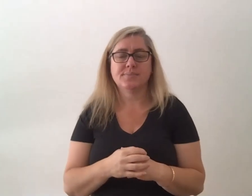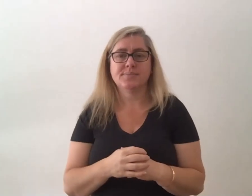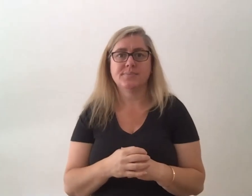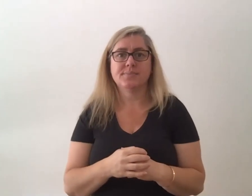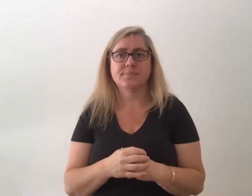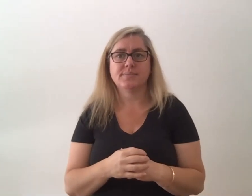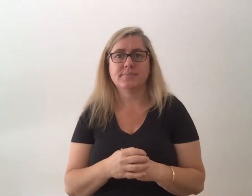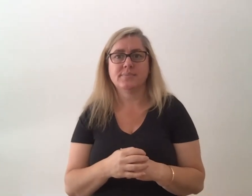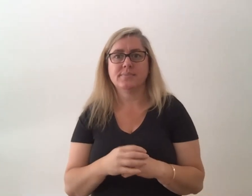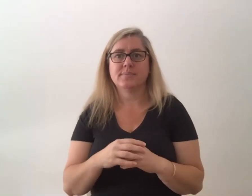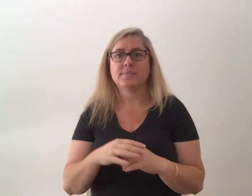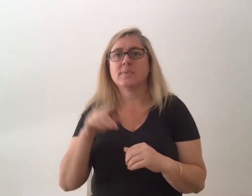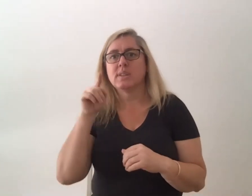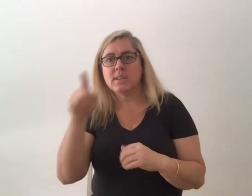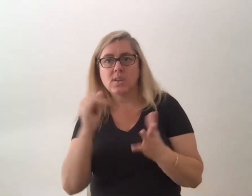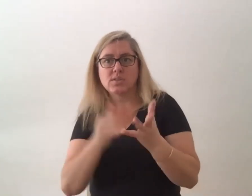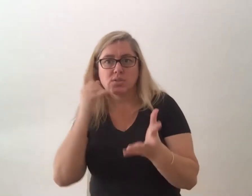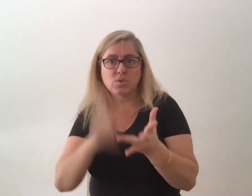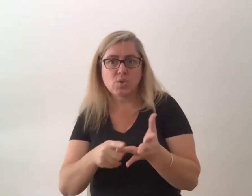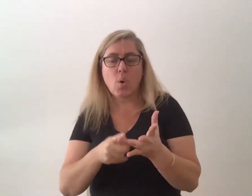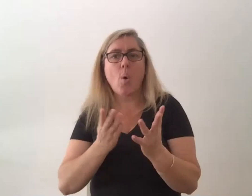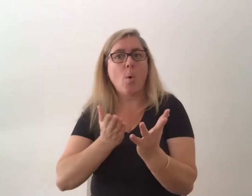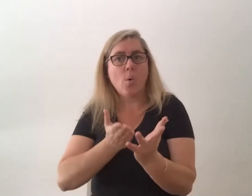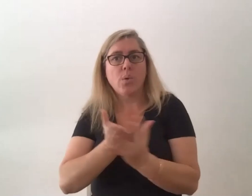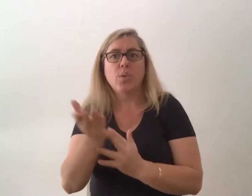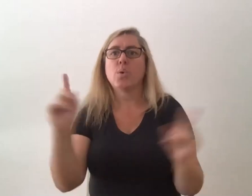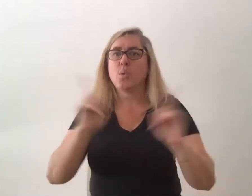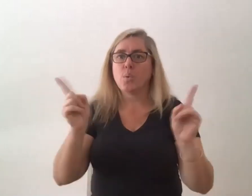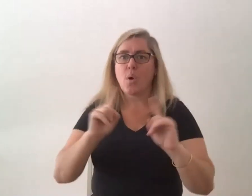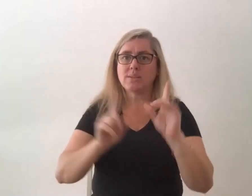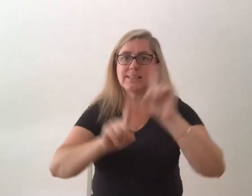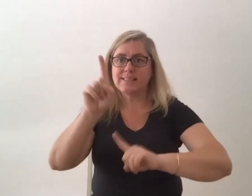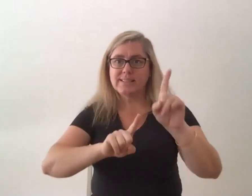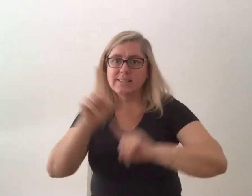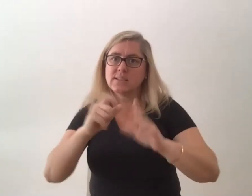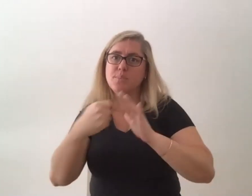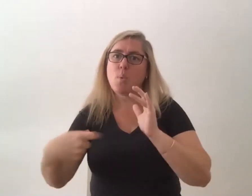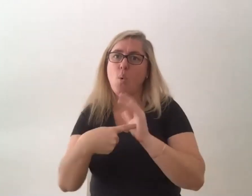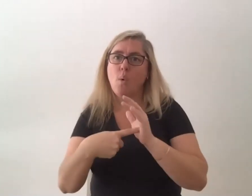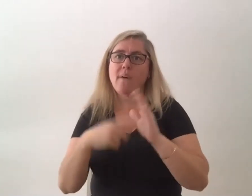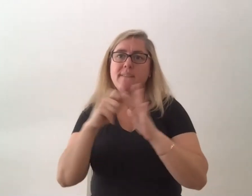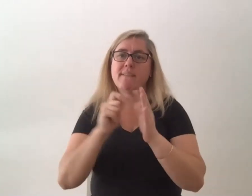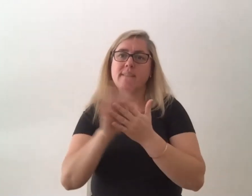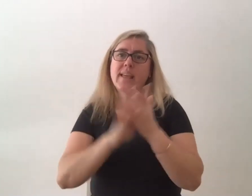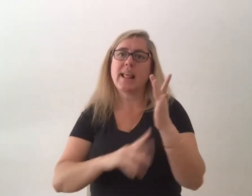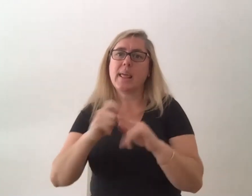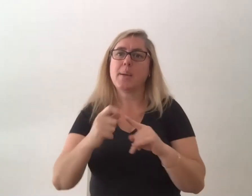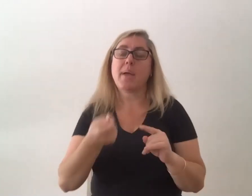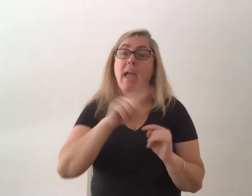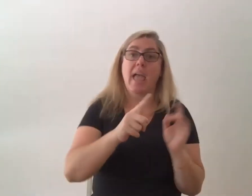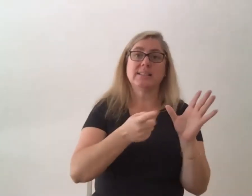so it was through um city of port phillip and with arts access victoria and